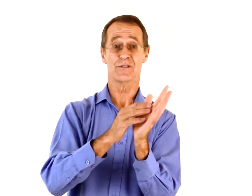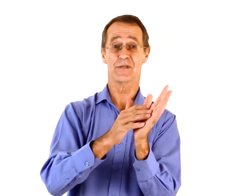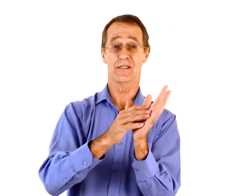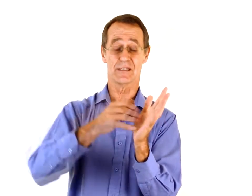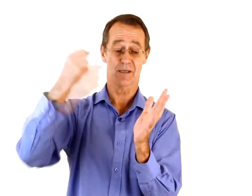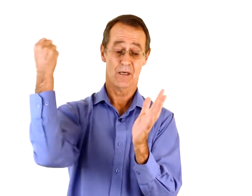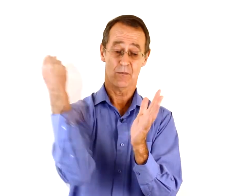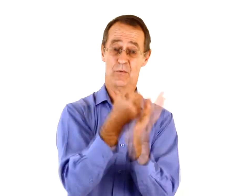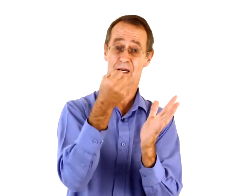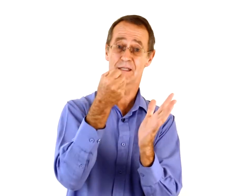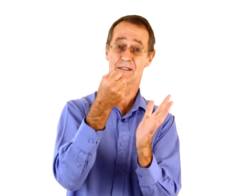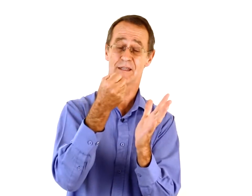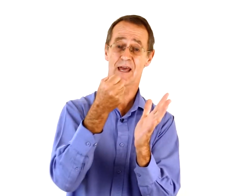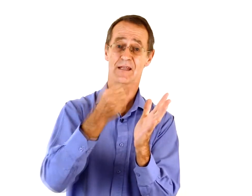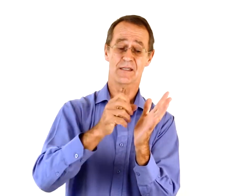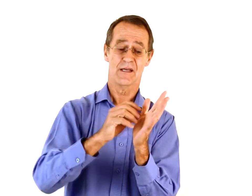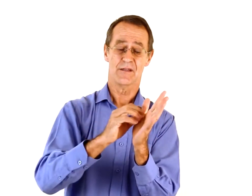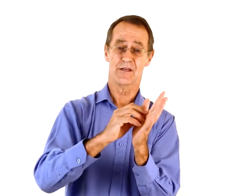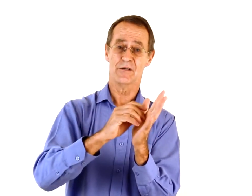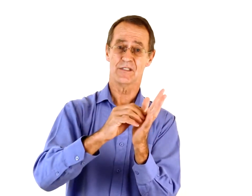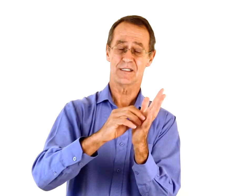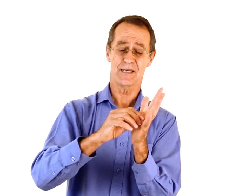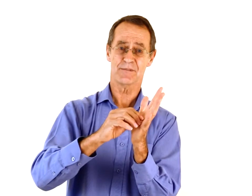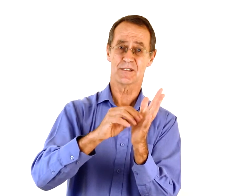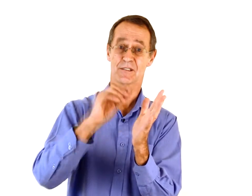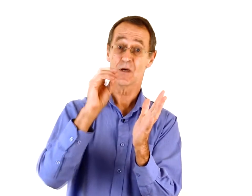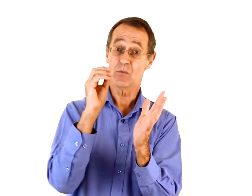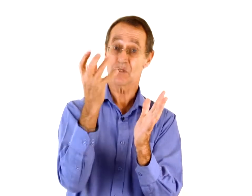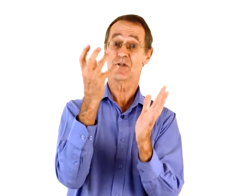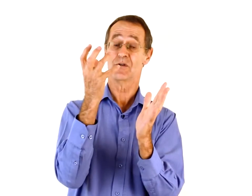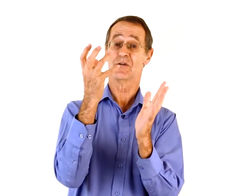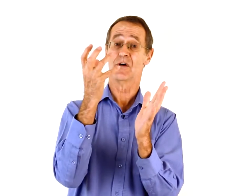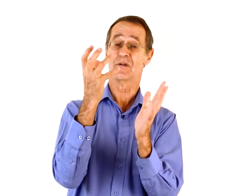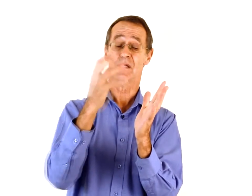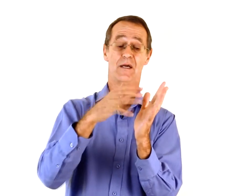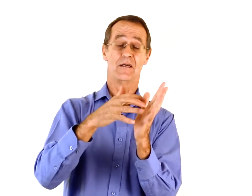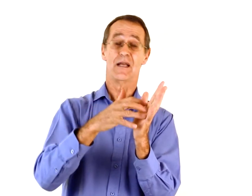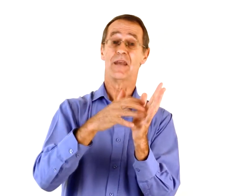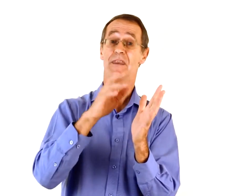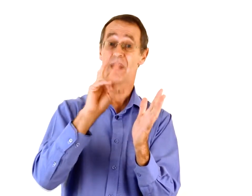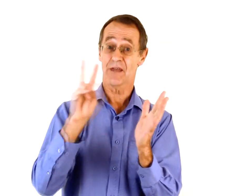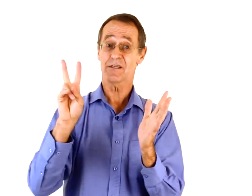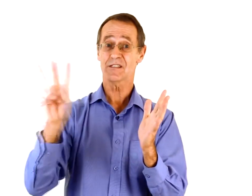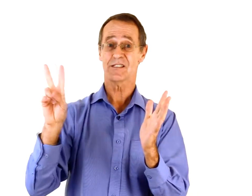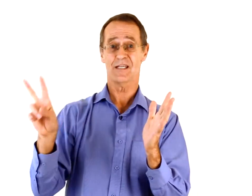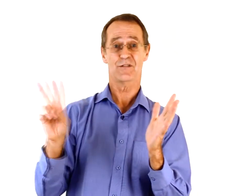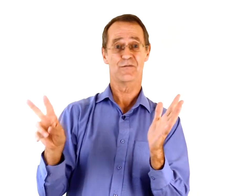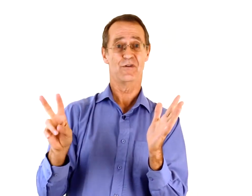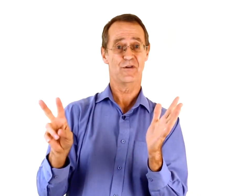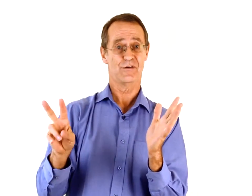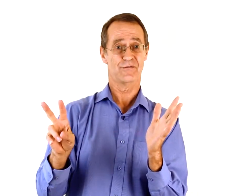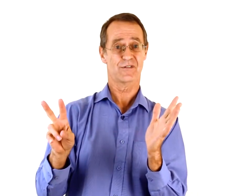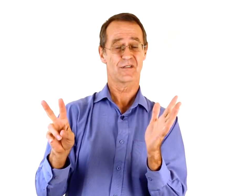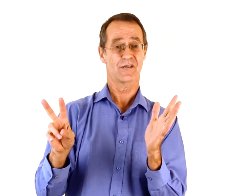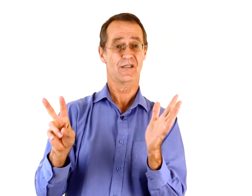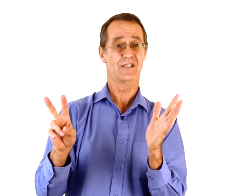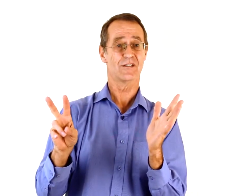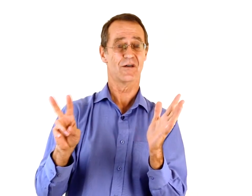doing this. But when I did that, the nociceptors were turned on. Another set of nerves. These are